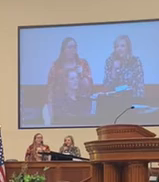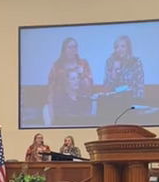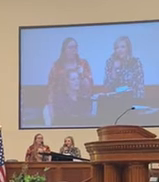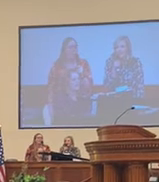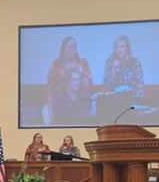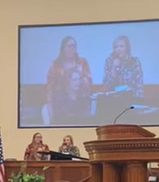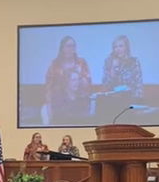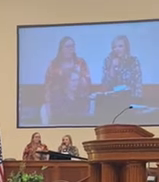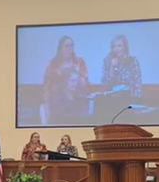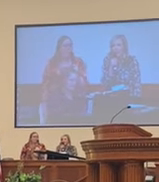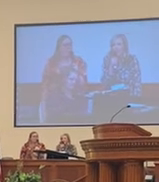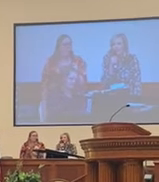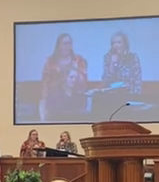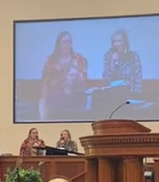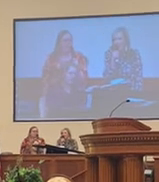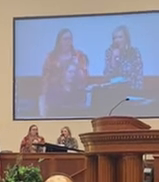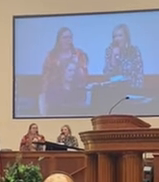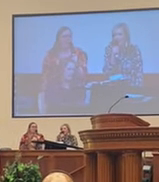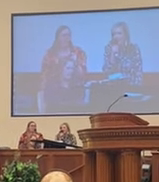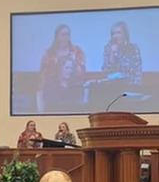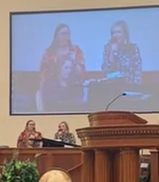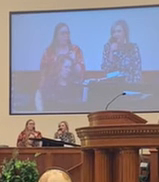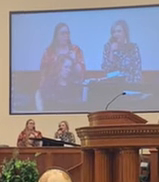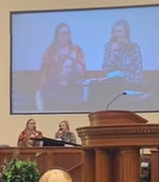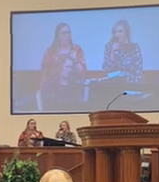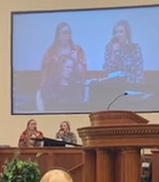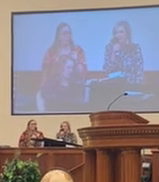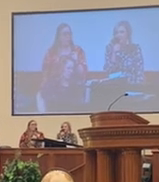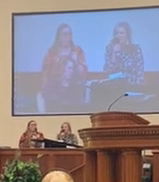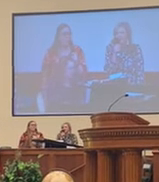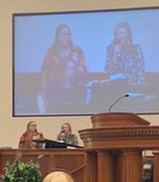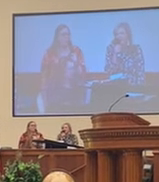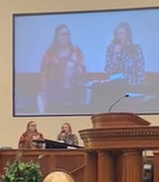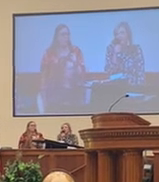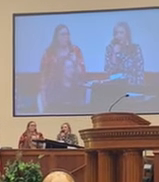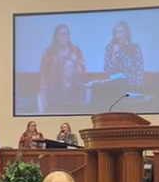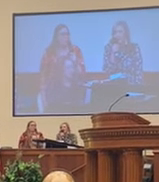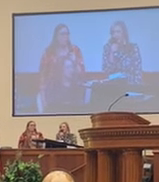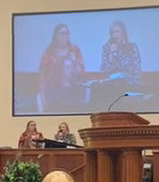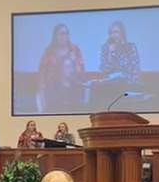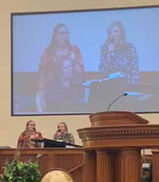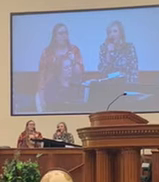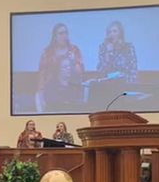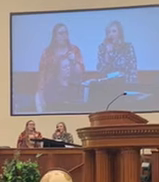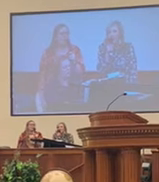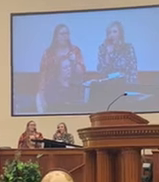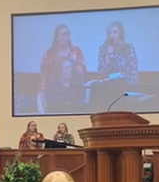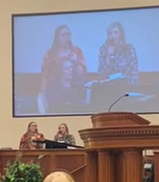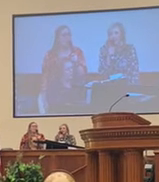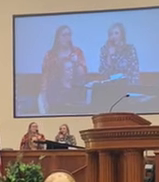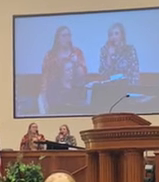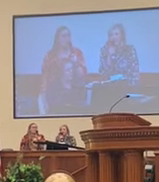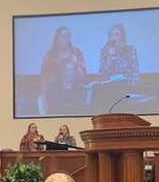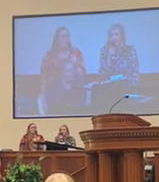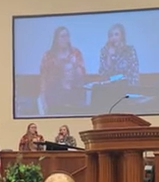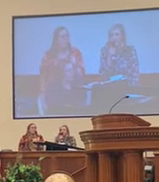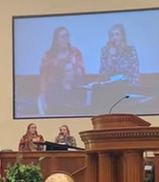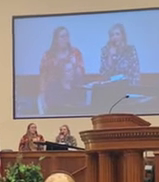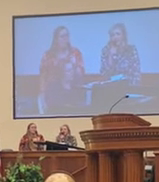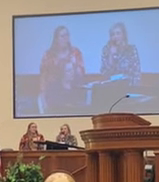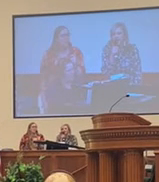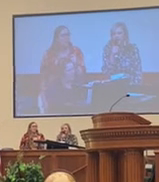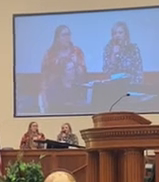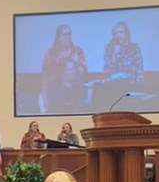light Yes, hallelujah Thank you, Jesus For the blood of